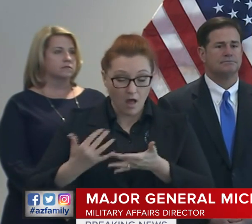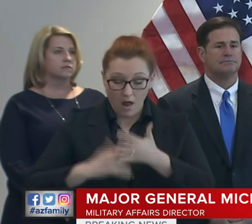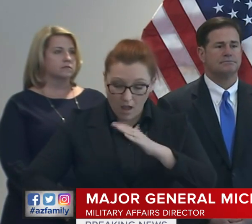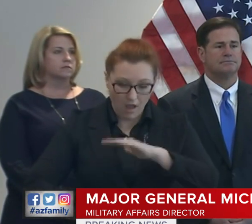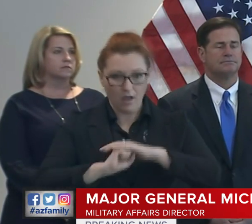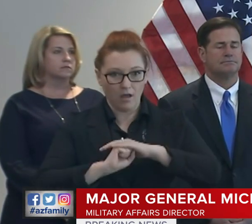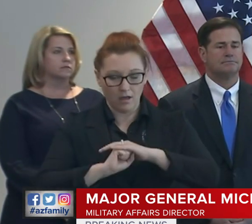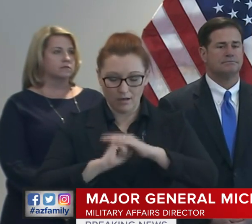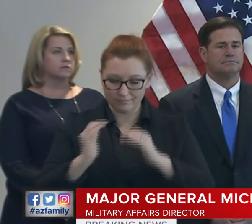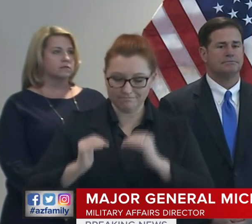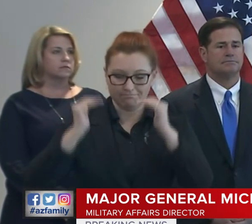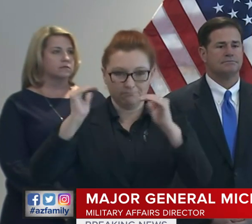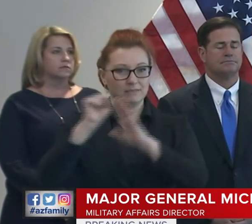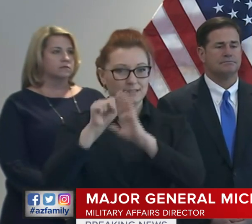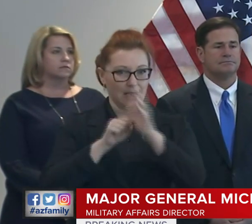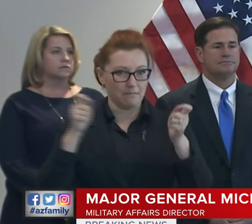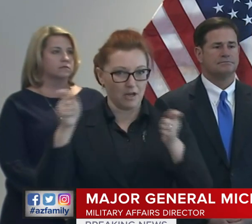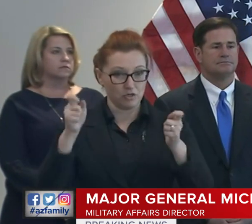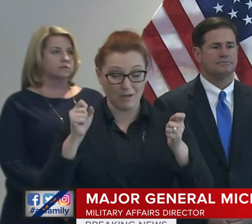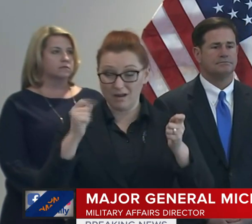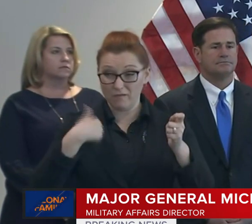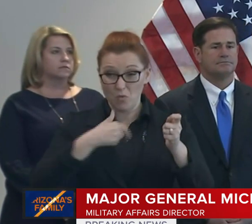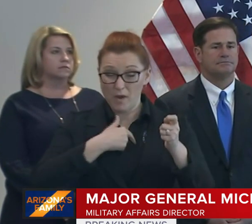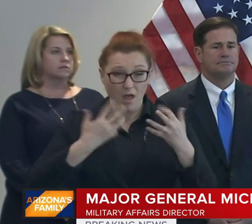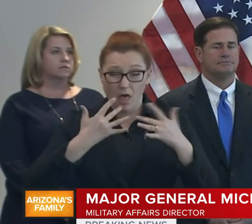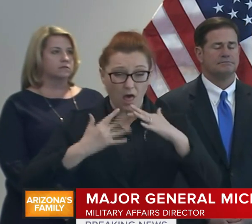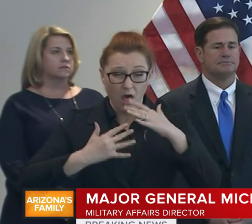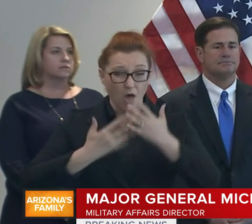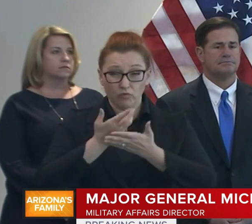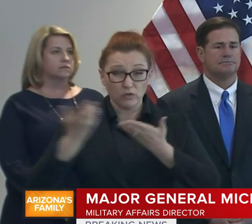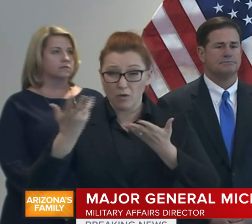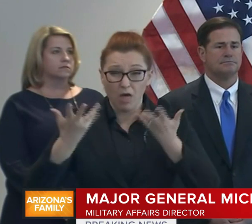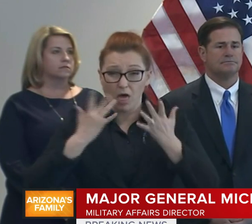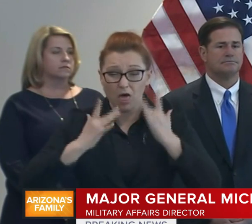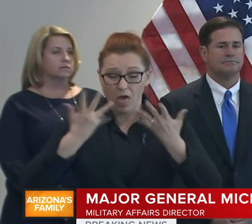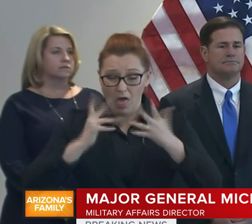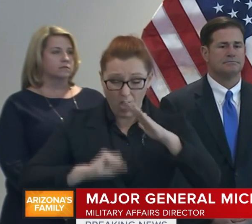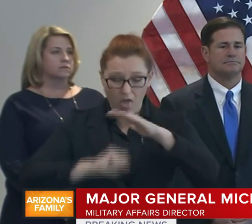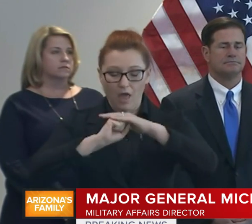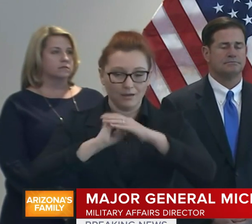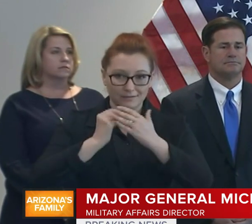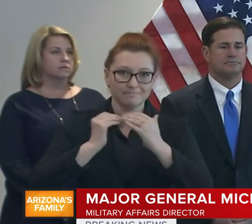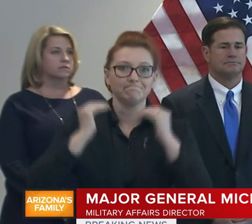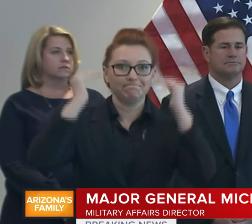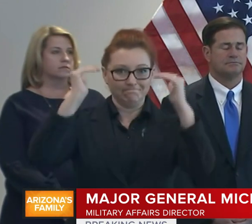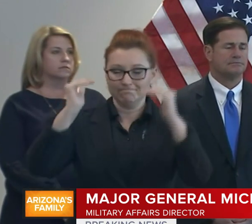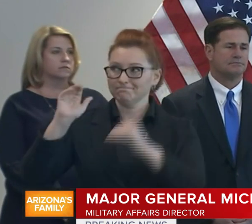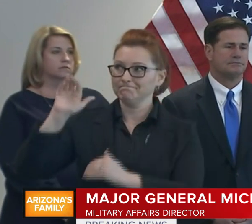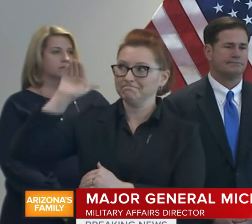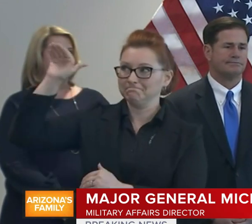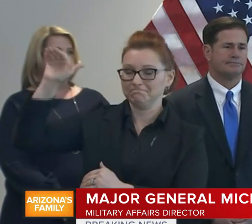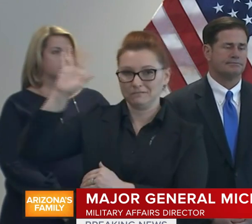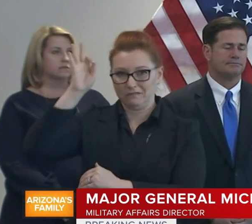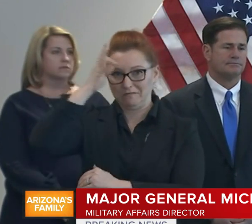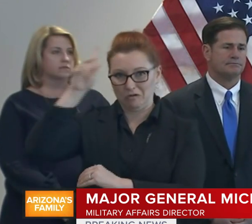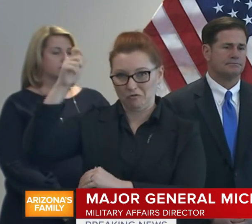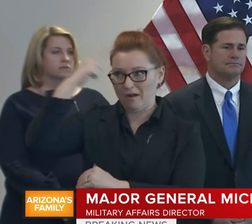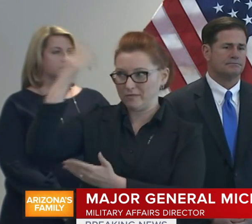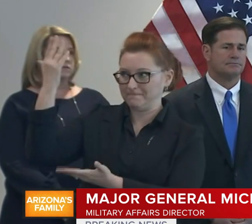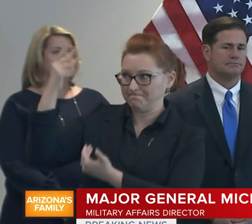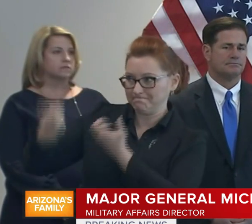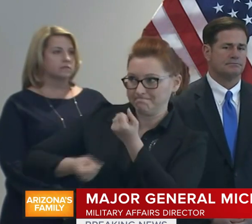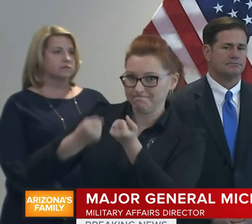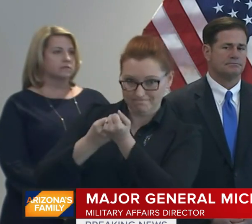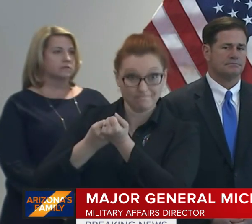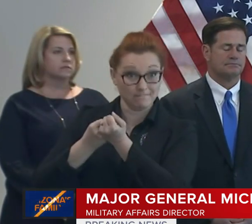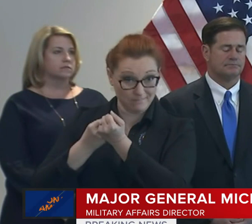call us for state management. If we're not able to do that, we reach out to the federal government for greater levels of support or